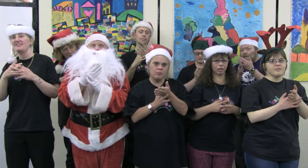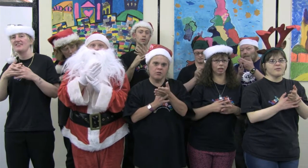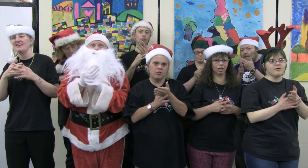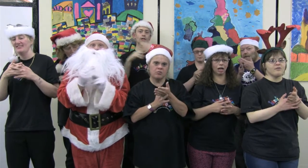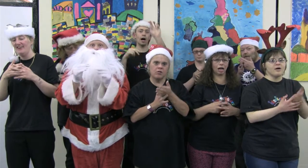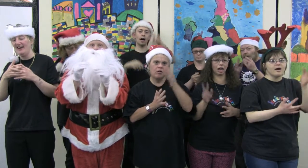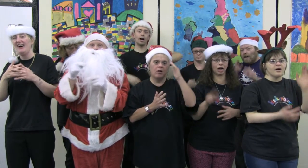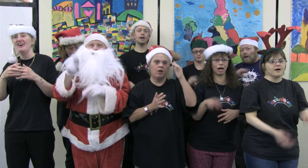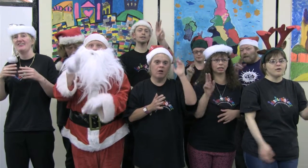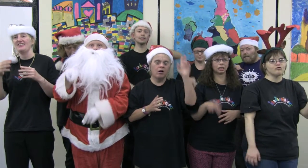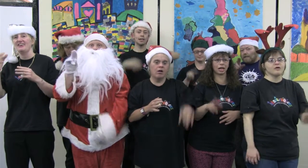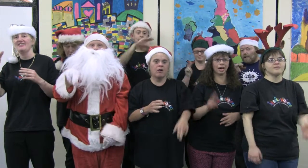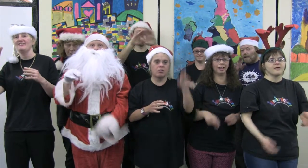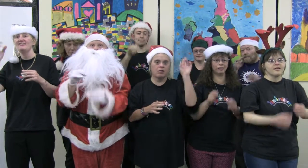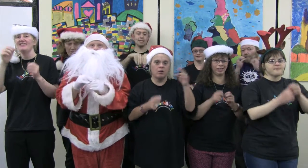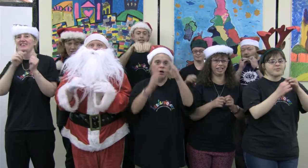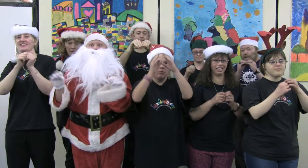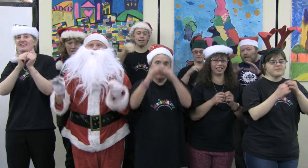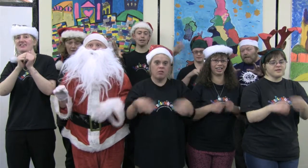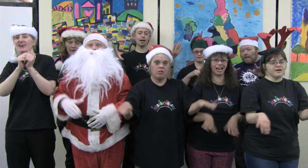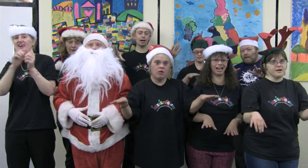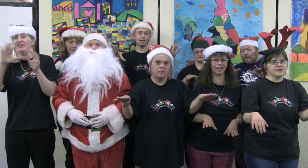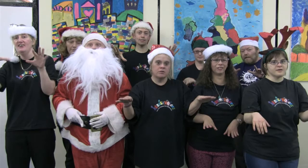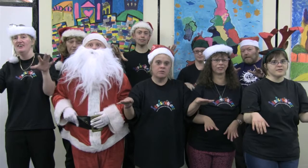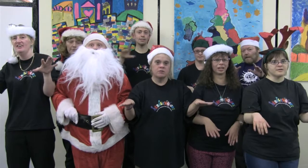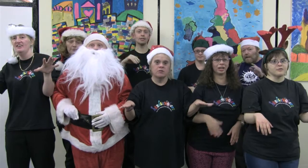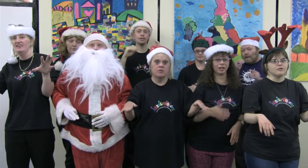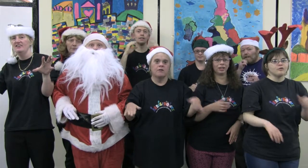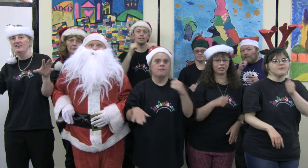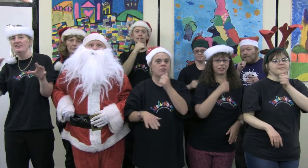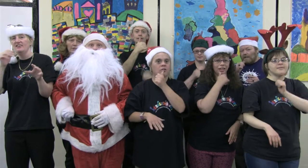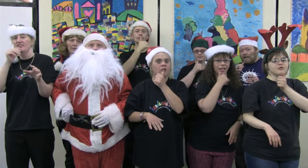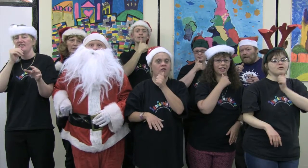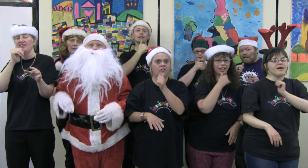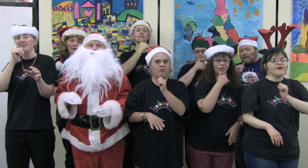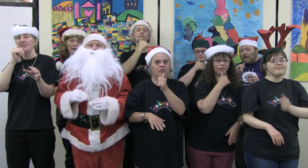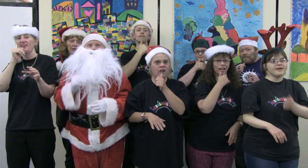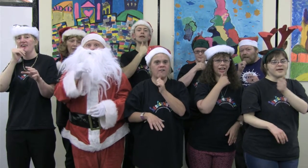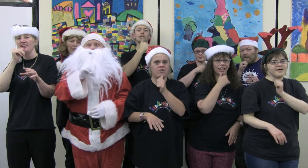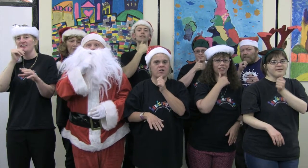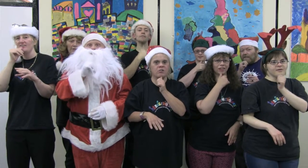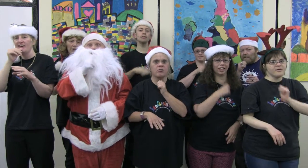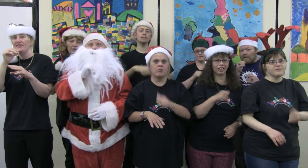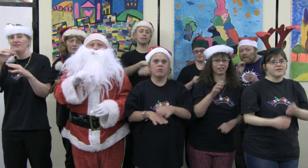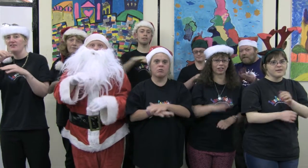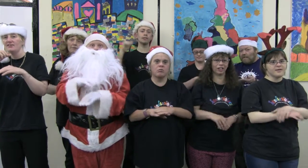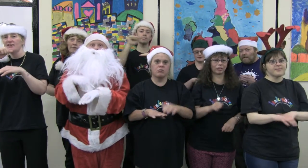art and media. This is our favourite Christmas